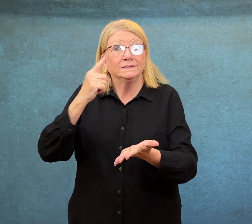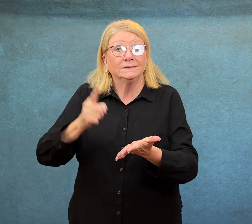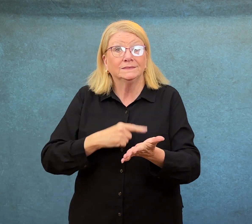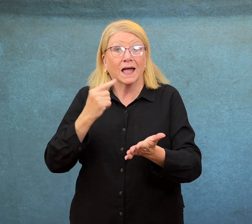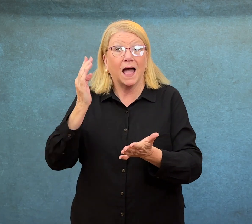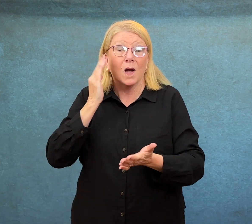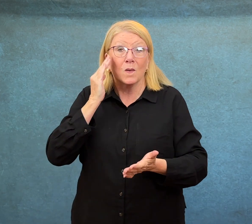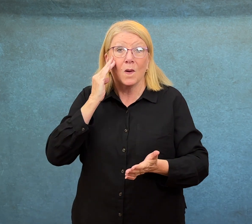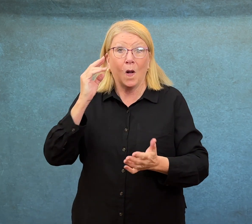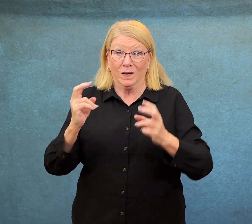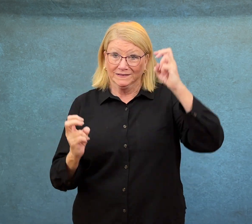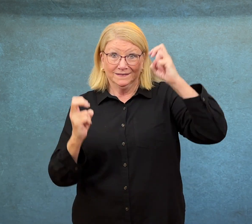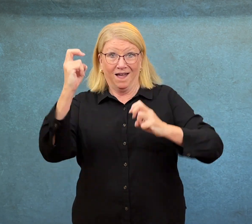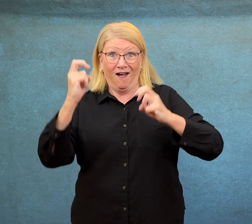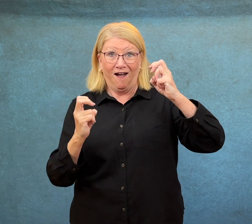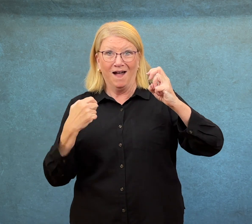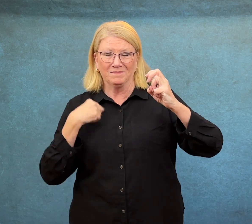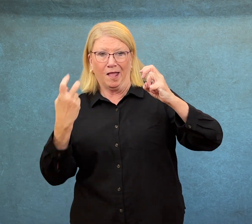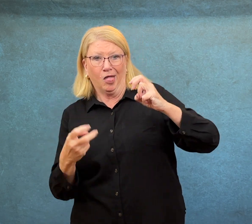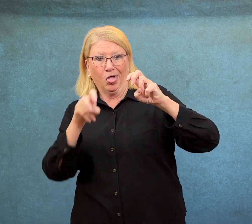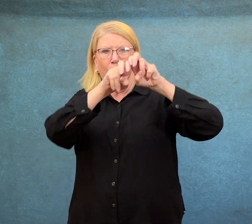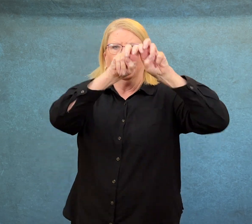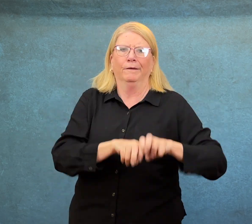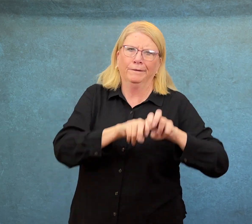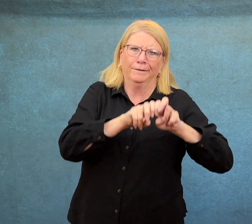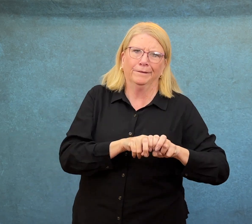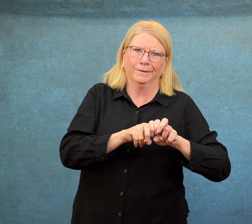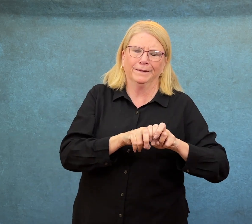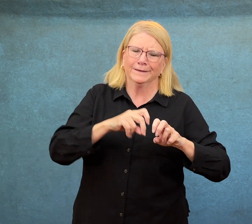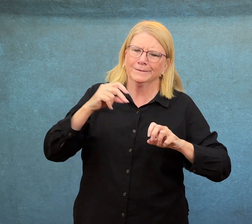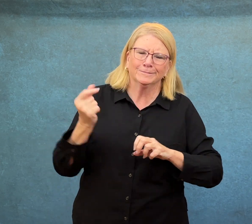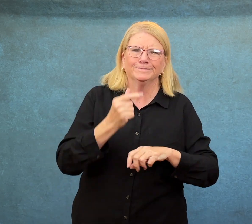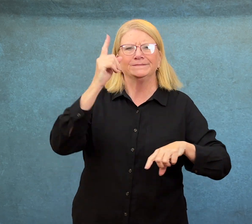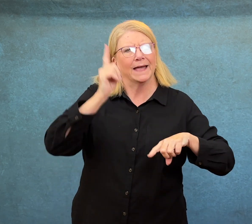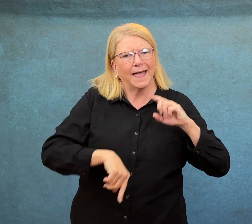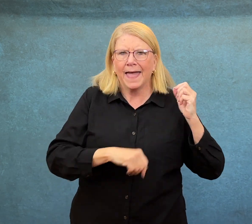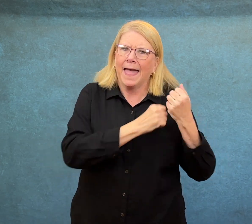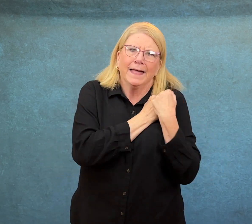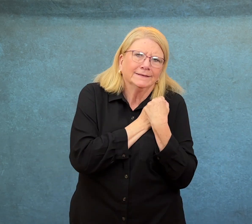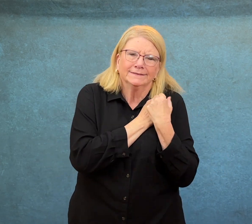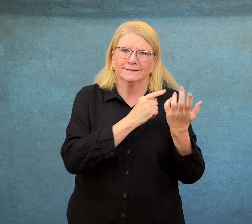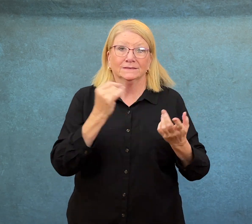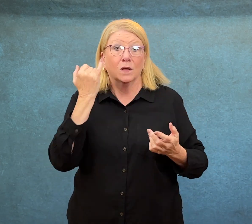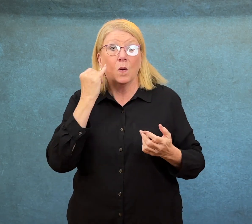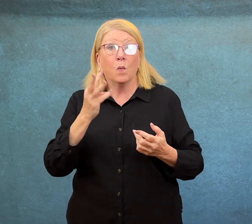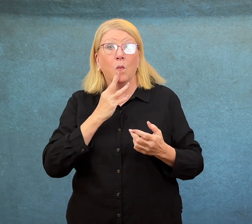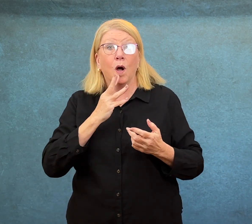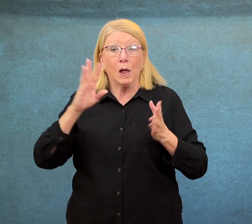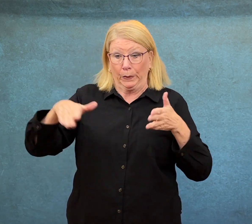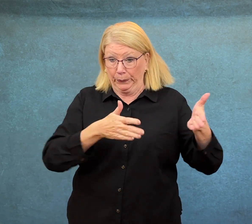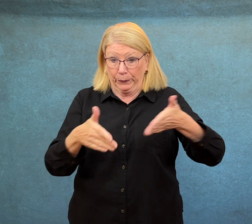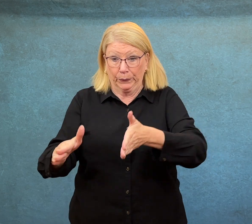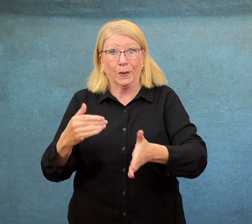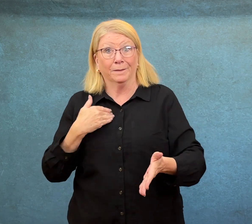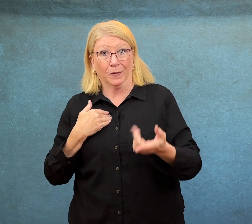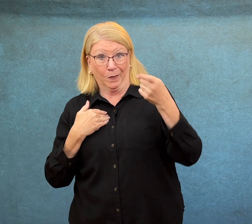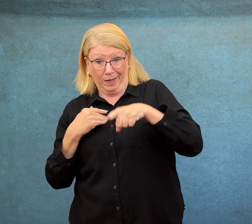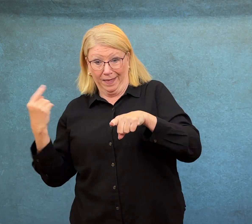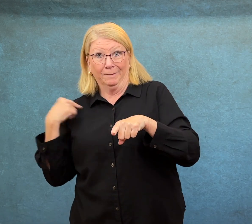Oh, so strenuous to sidle up to you when we're on a seesaw. And such hard work to wiggle with you on a water